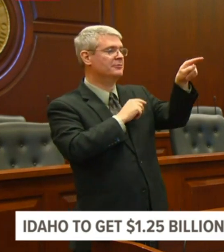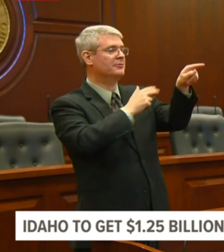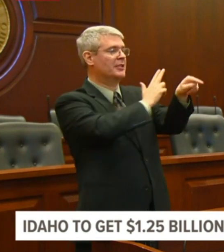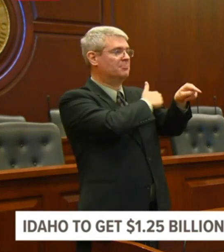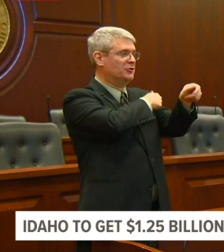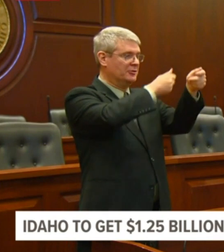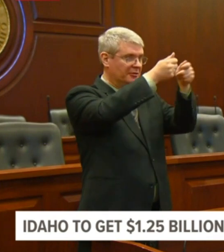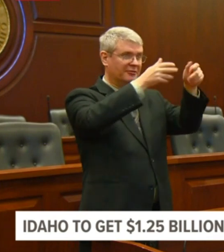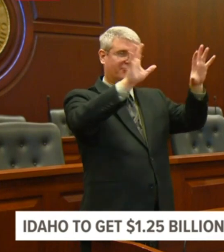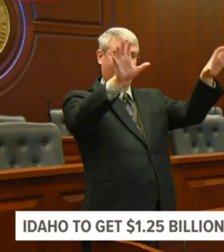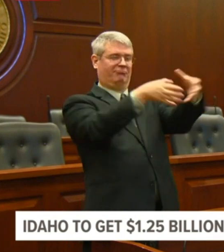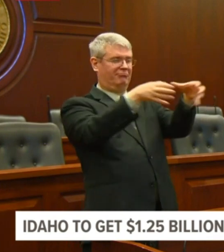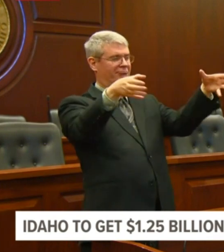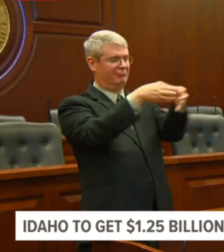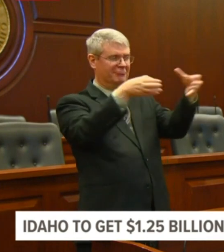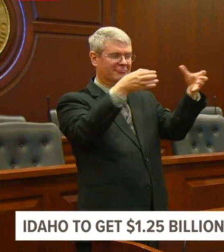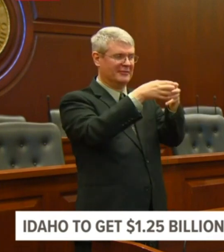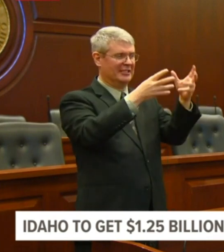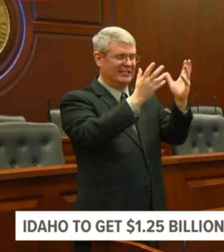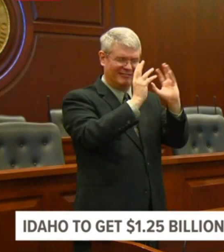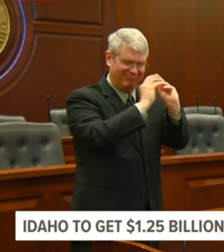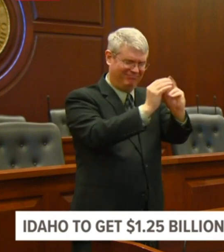our coronavirus working group.